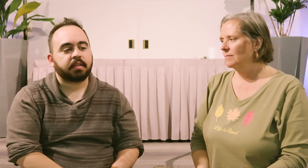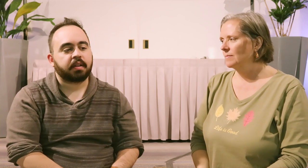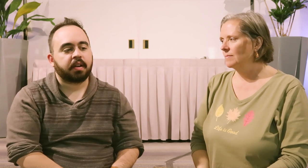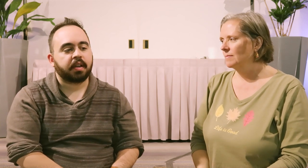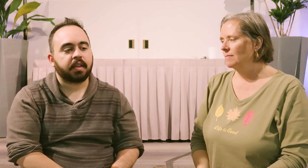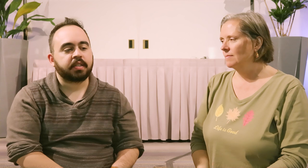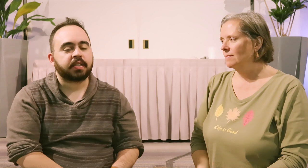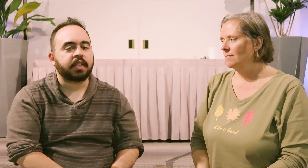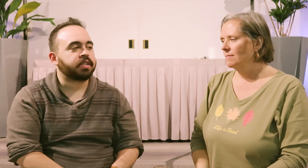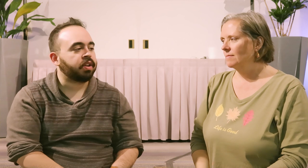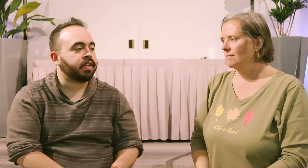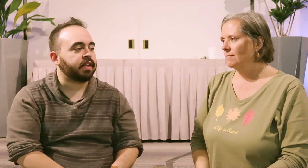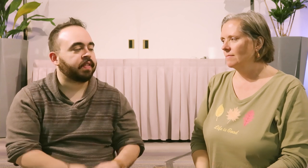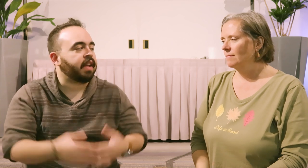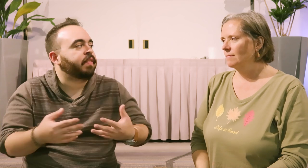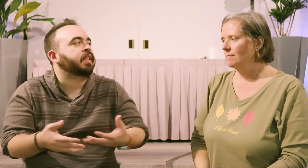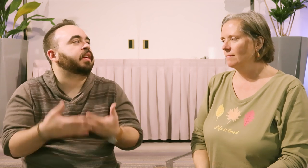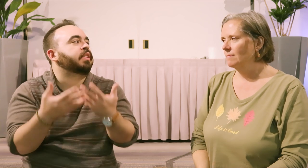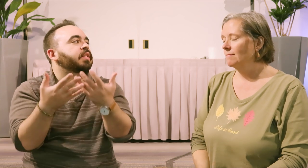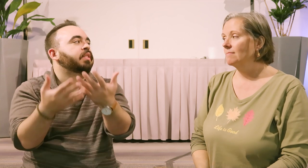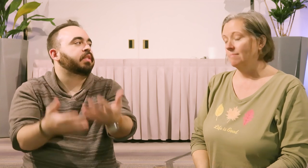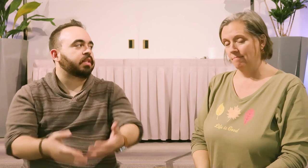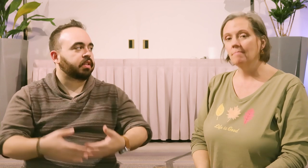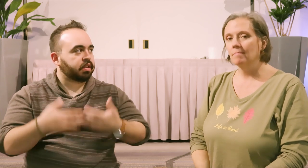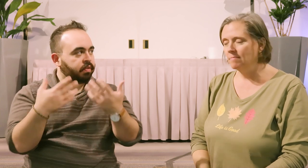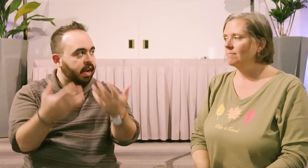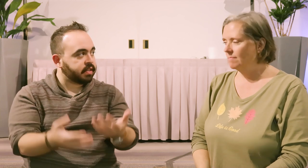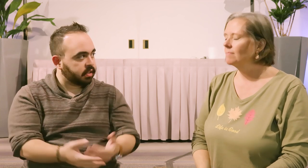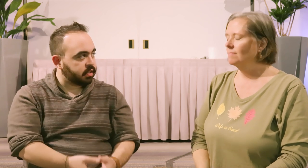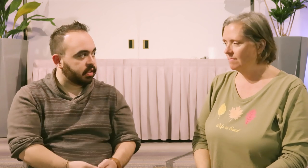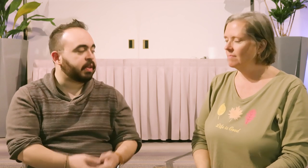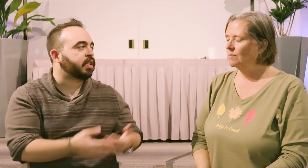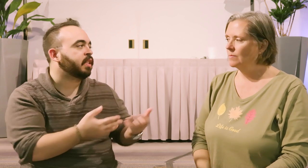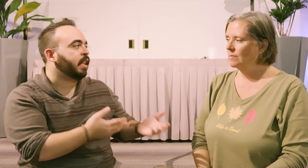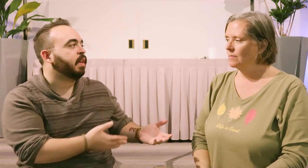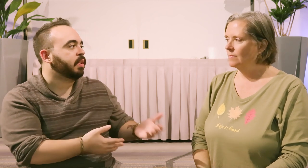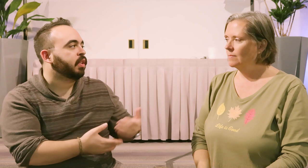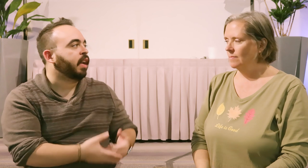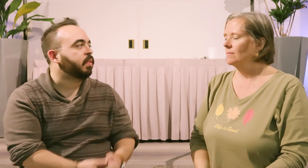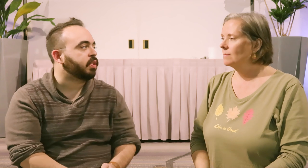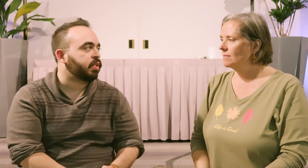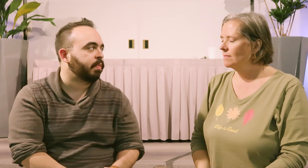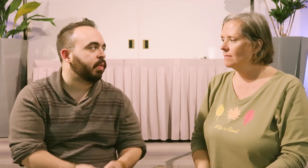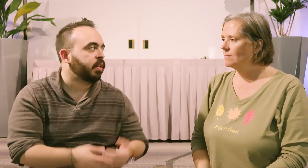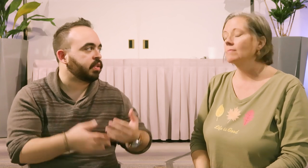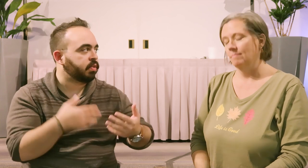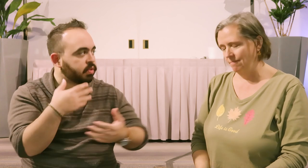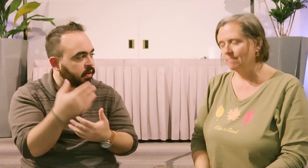And it's just nice to know that if that feeling arises, especially the language, the language is so important to sort